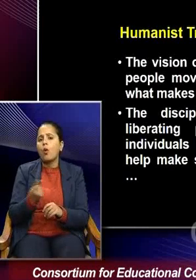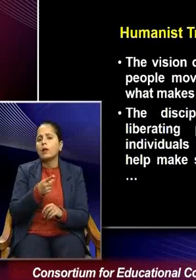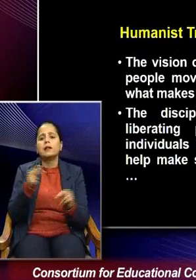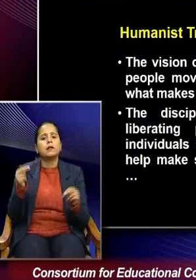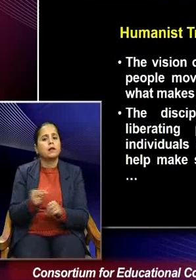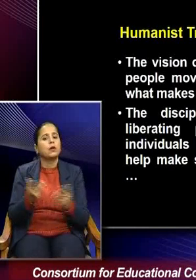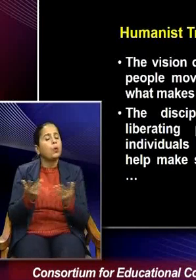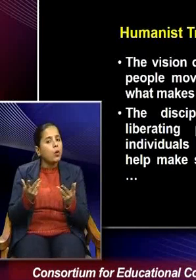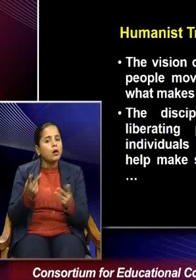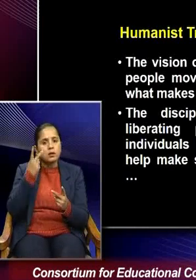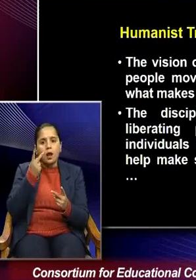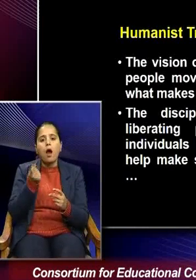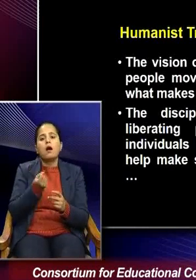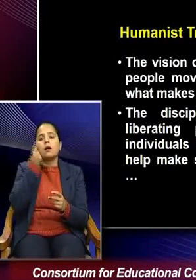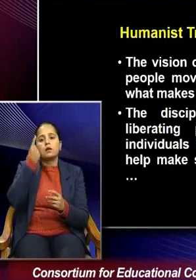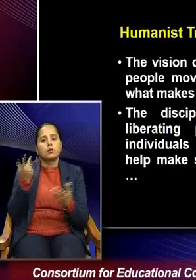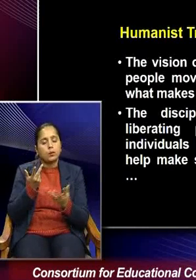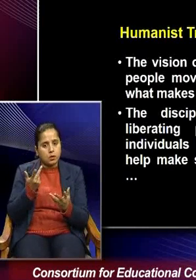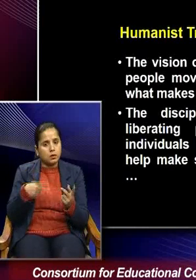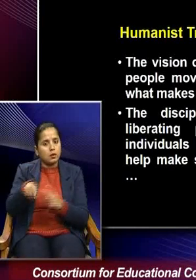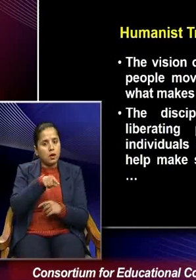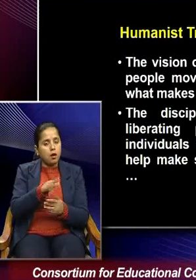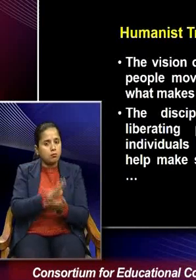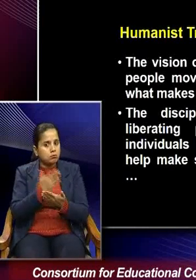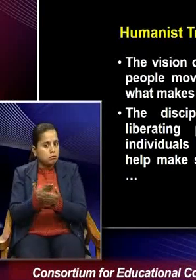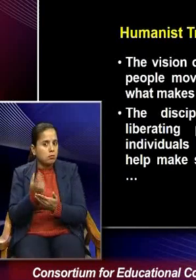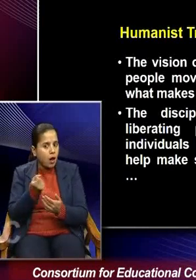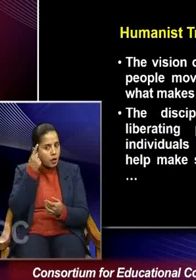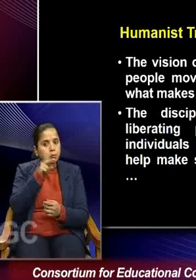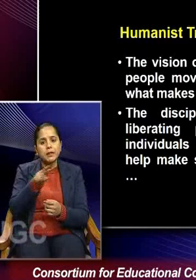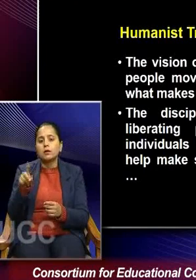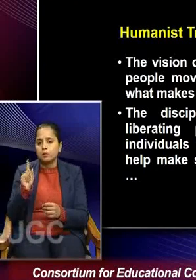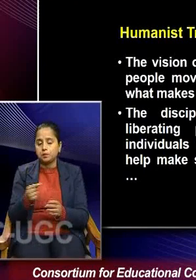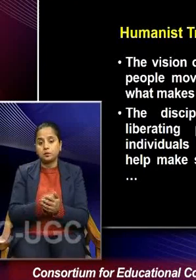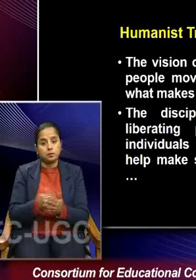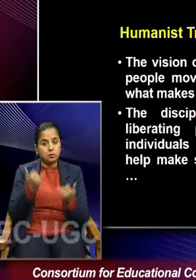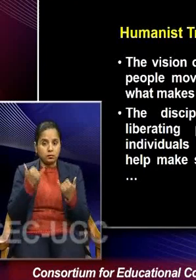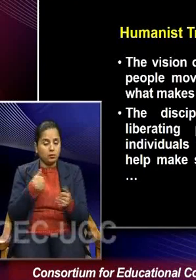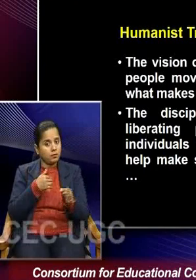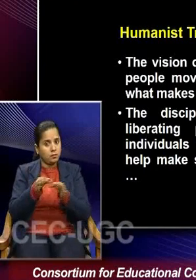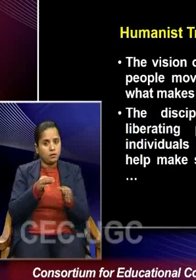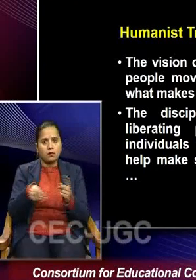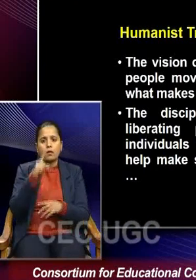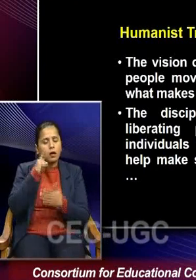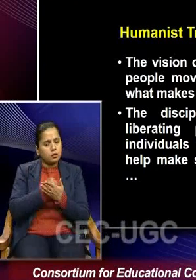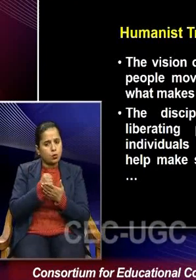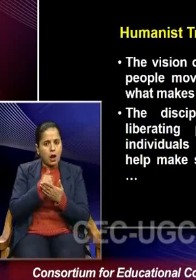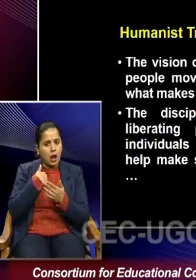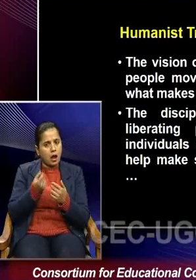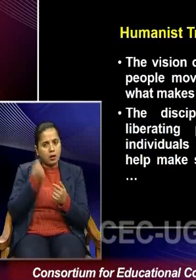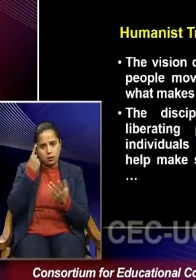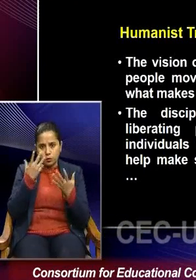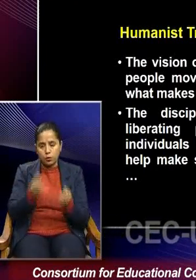give an understanding or an interpretation of it. Now, we are trying to understand